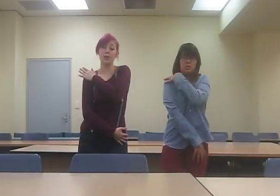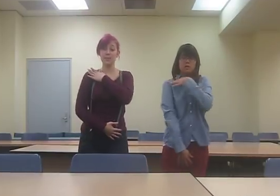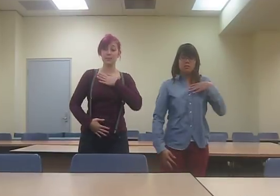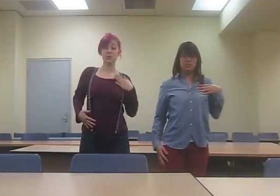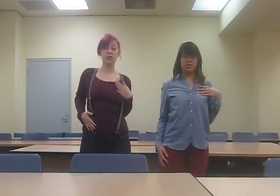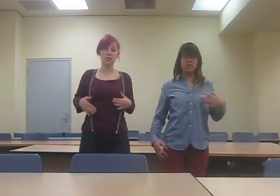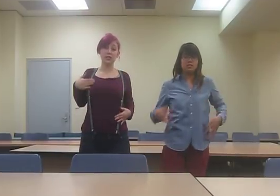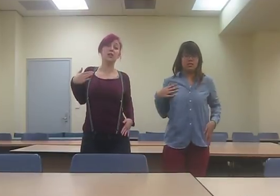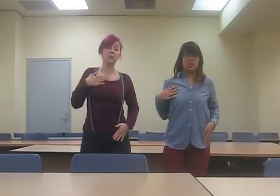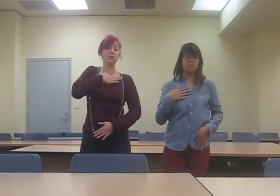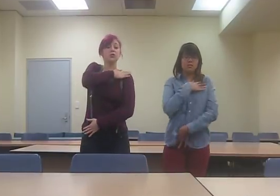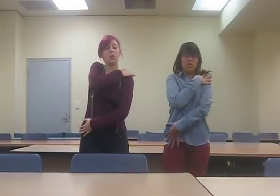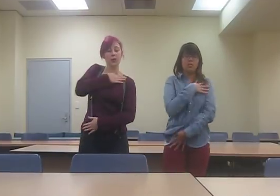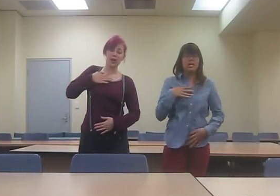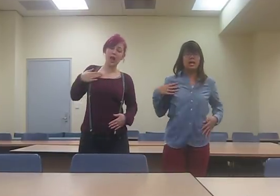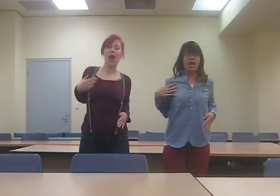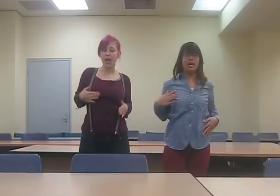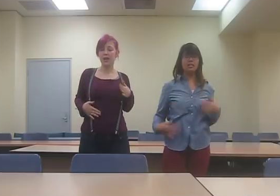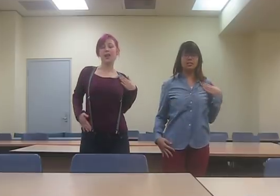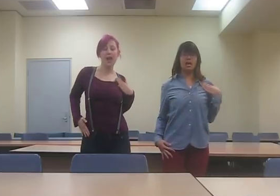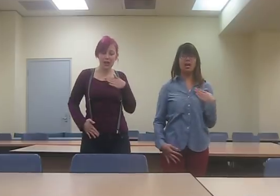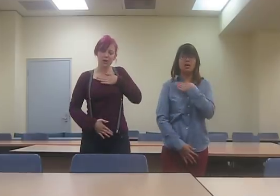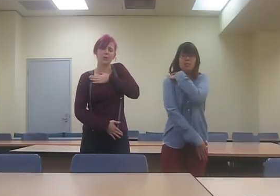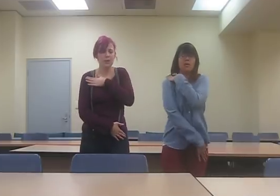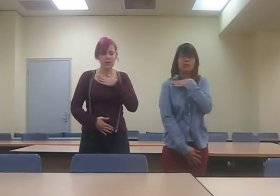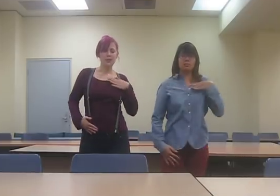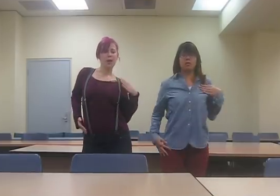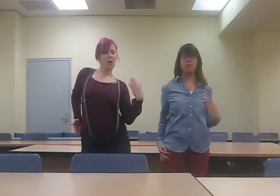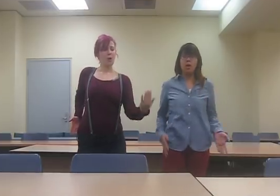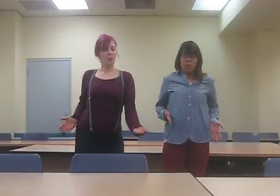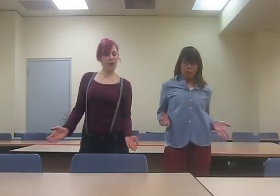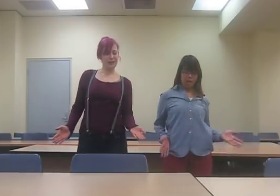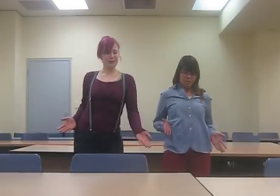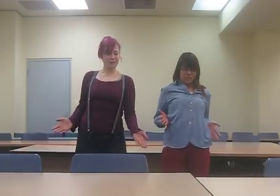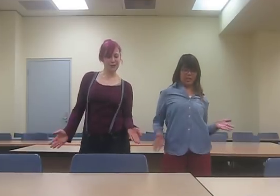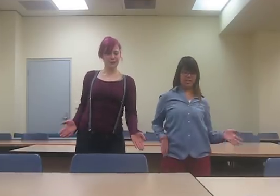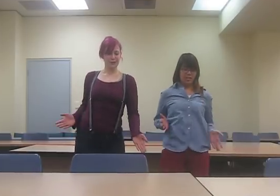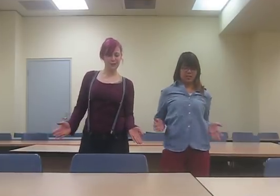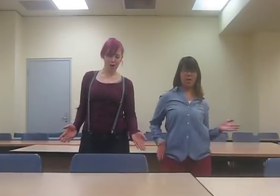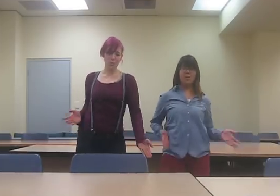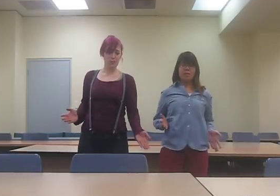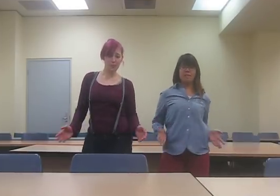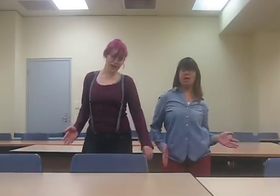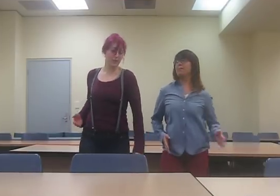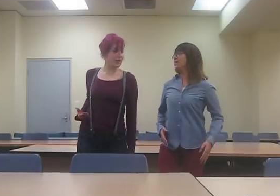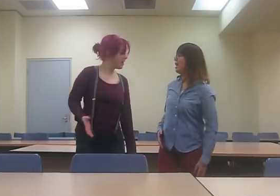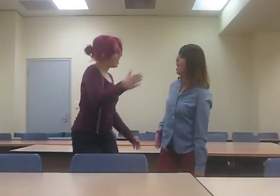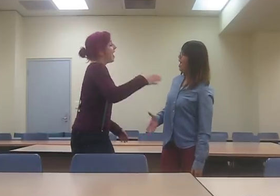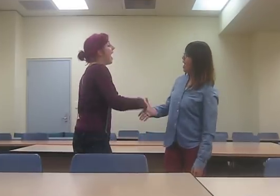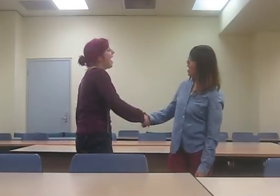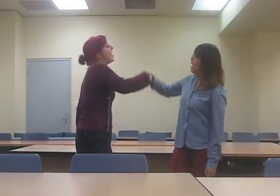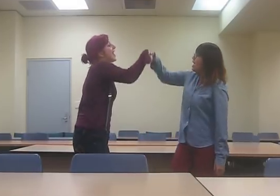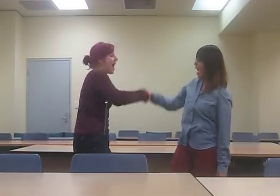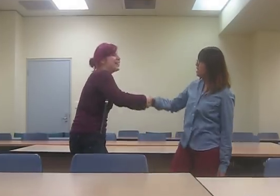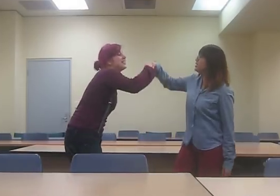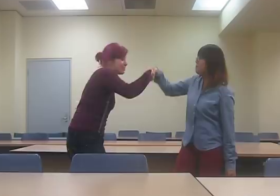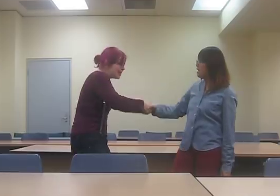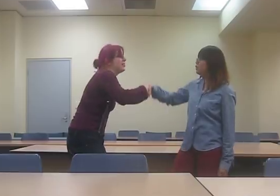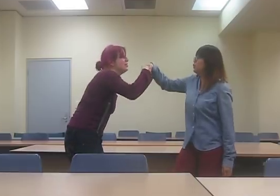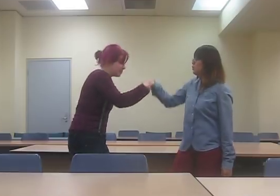Red jeans, skin showing Hot night, wind blowing When you think you're going, baby Hey, I just met you